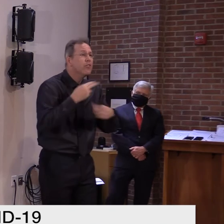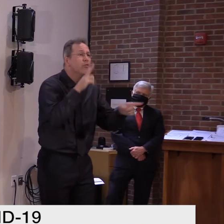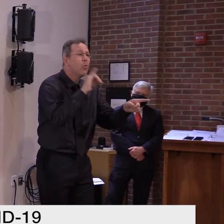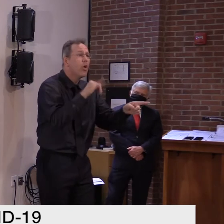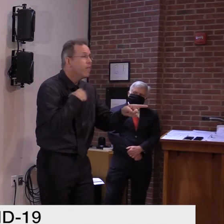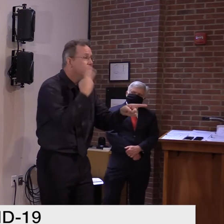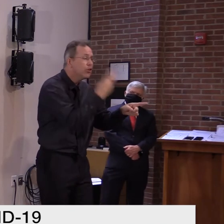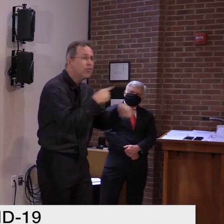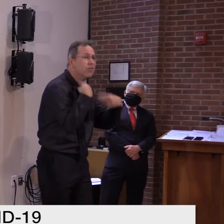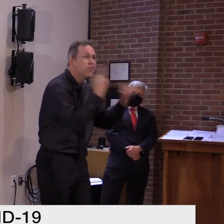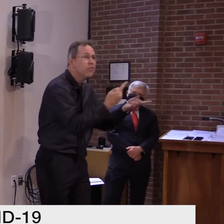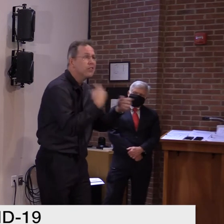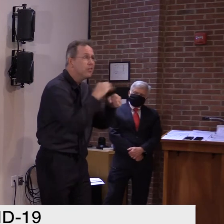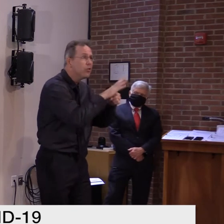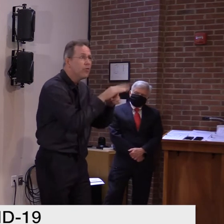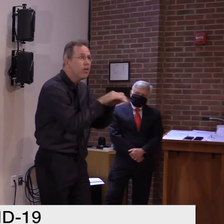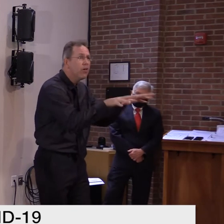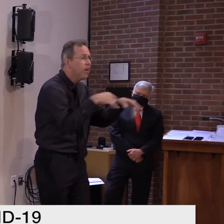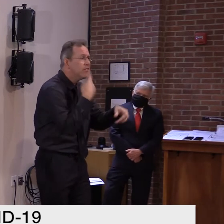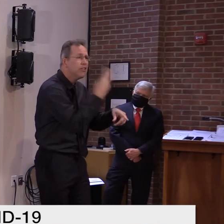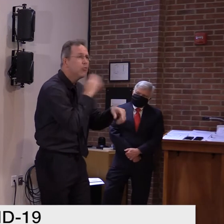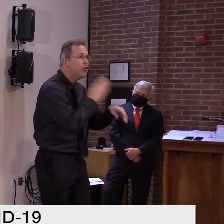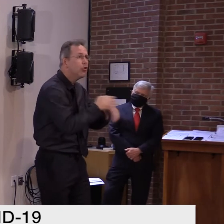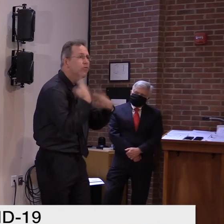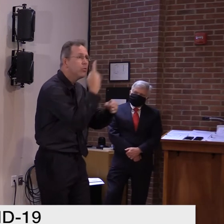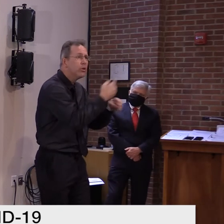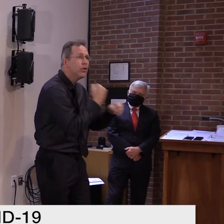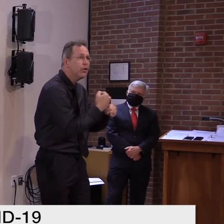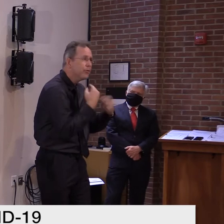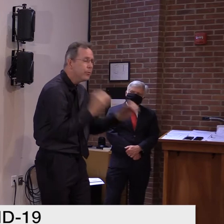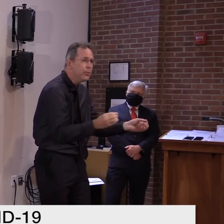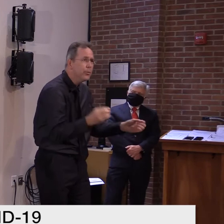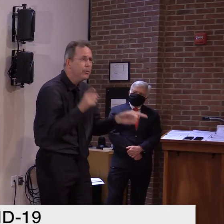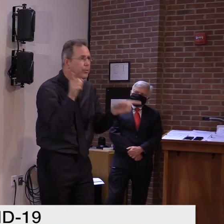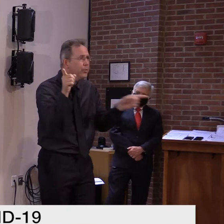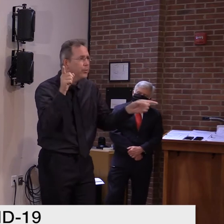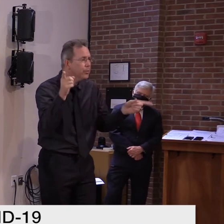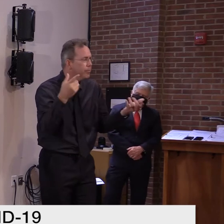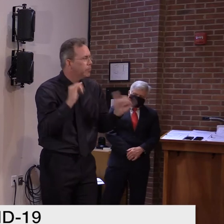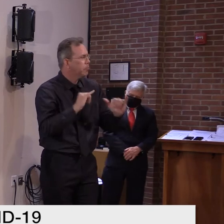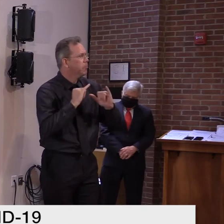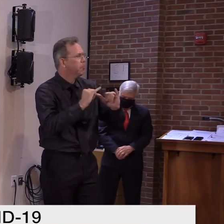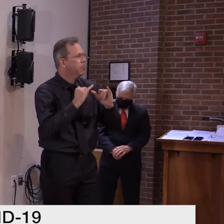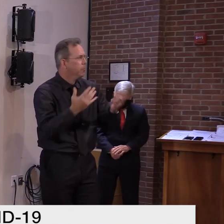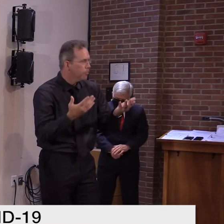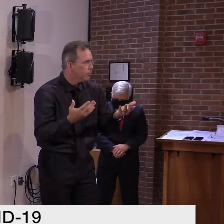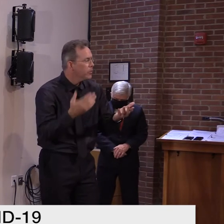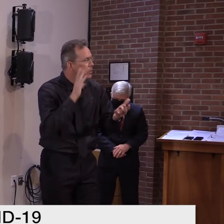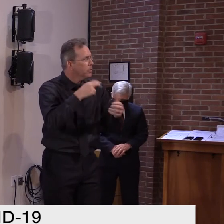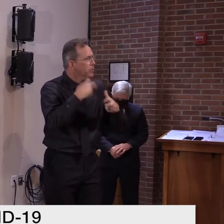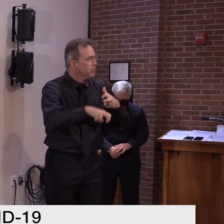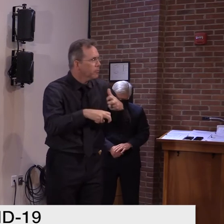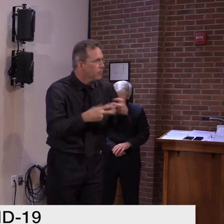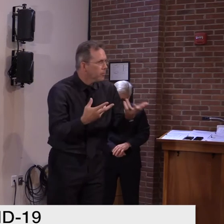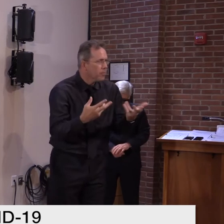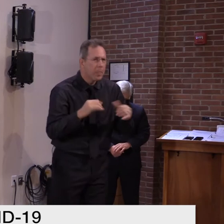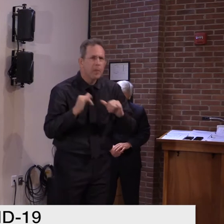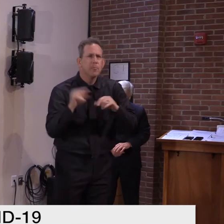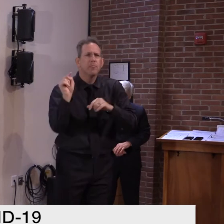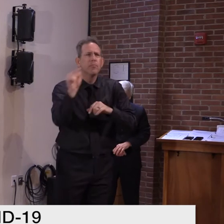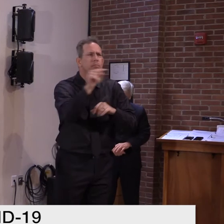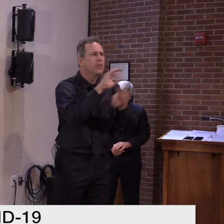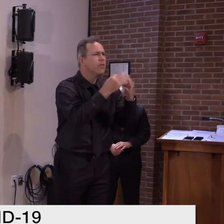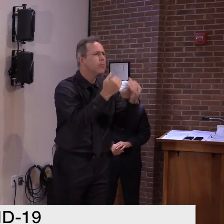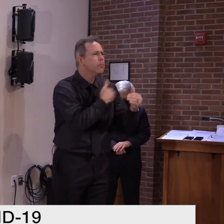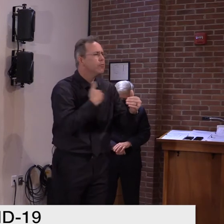started probably almost a year as well. Uh, so this is a difficult on all of us, but it's really important, uh,